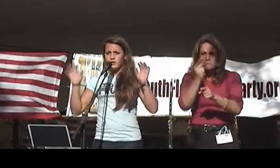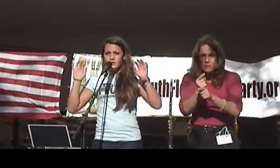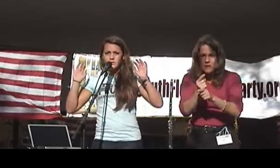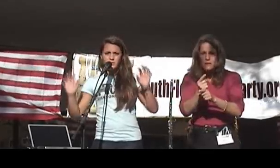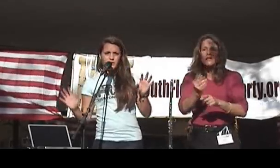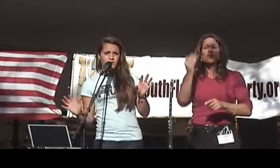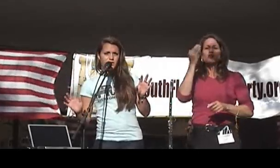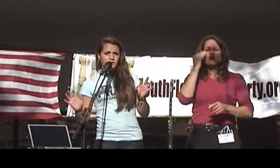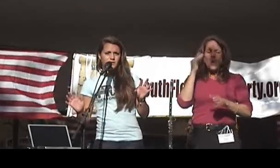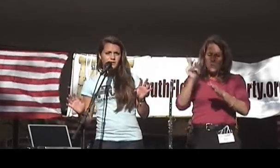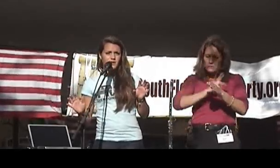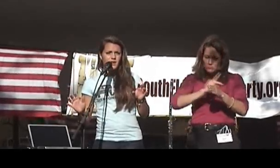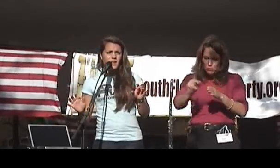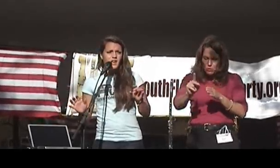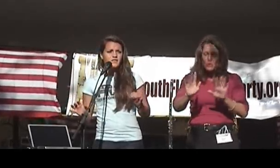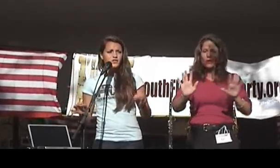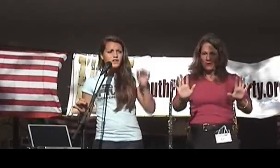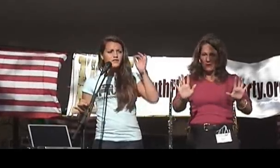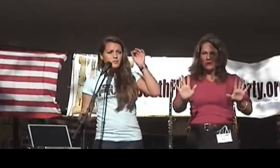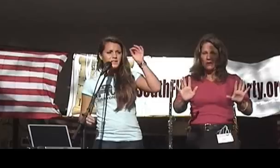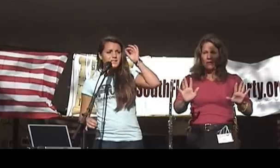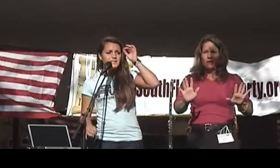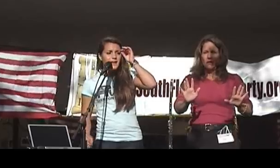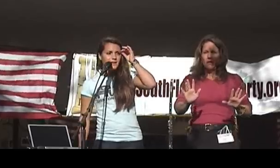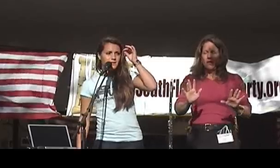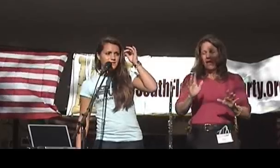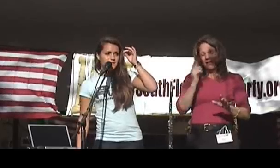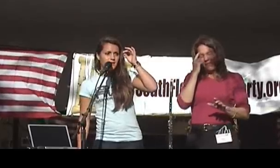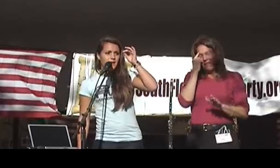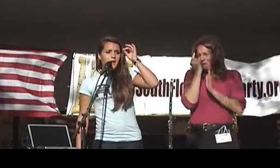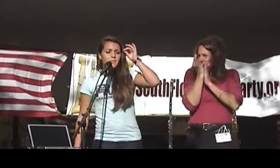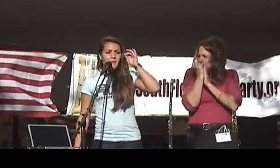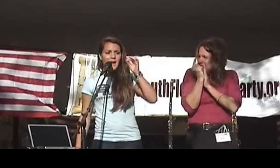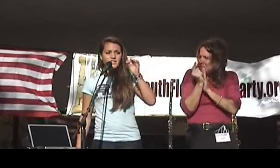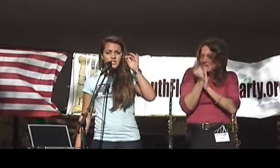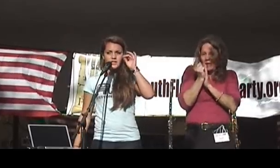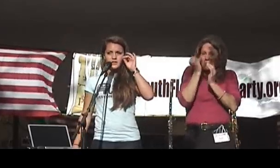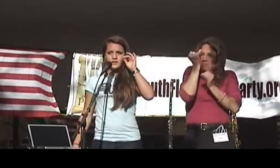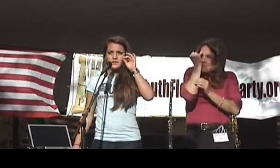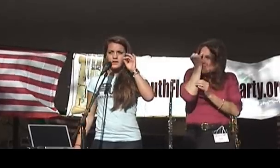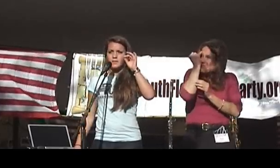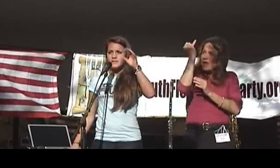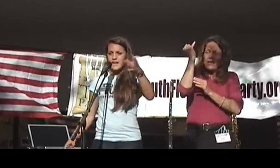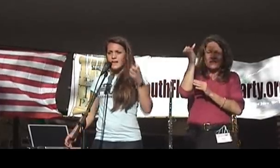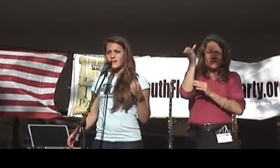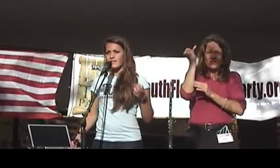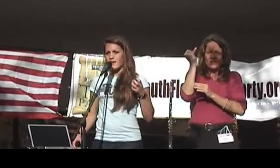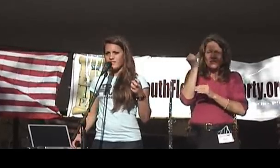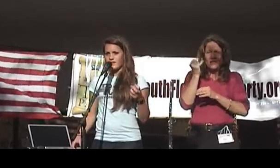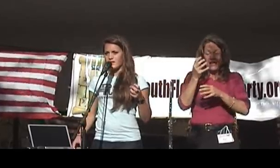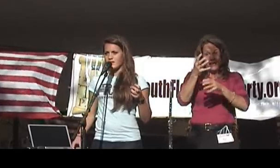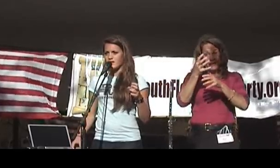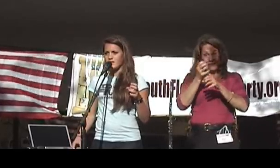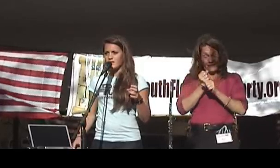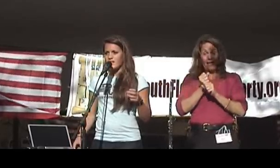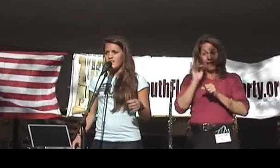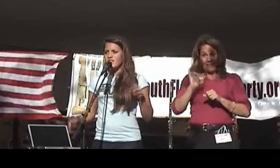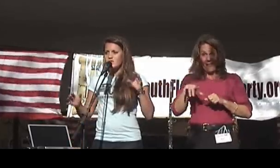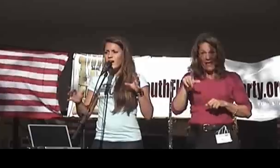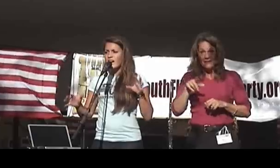if you know what is pure, and if you can for but a second imagine obtaining that thing,